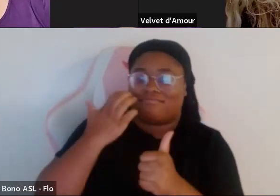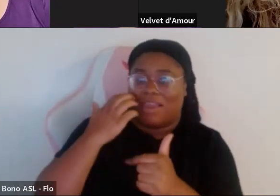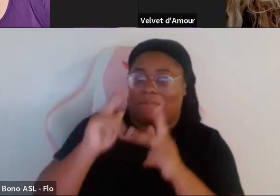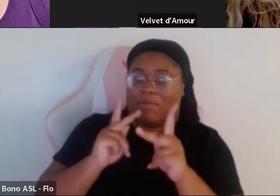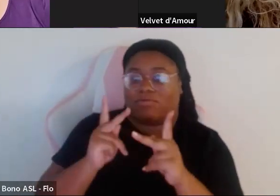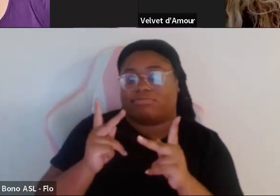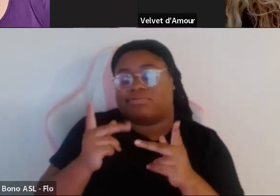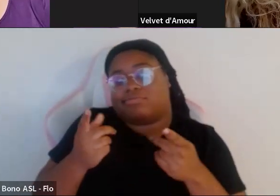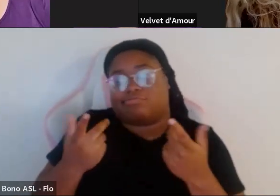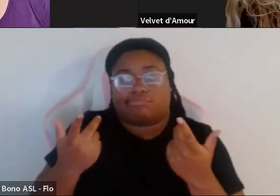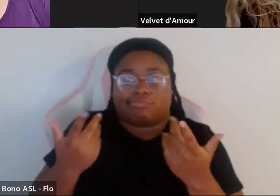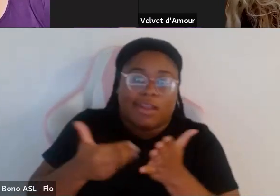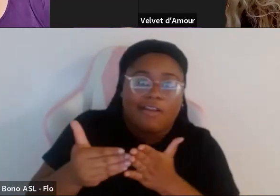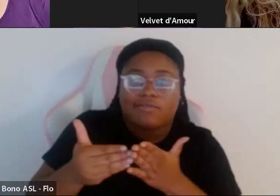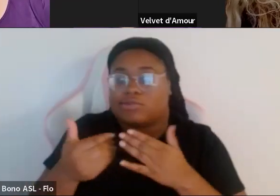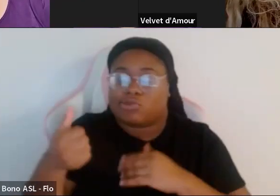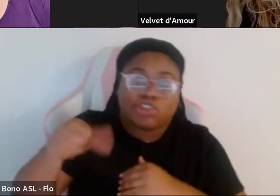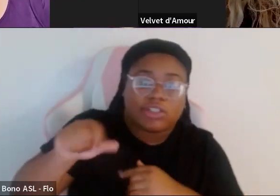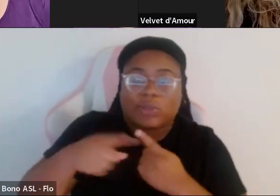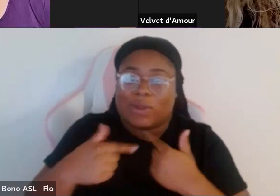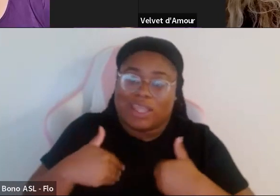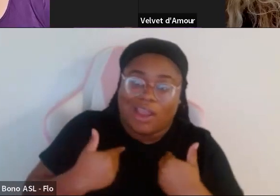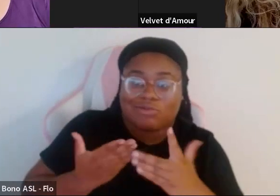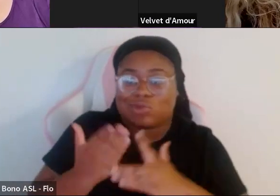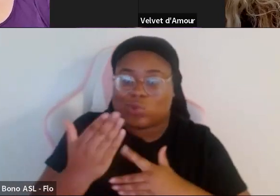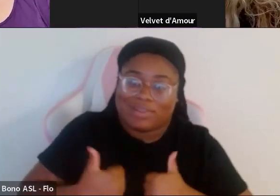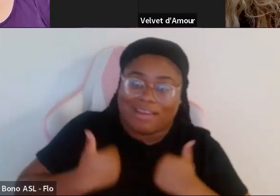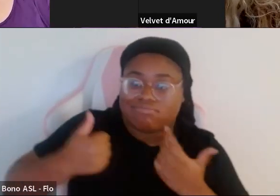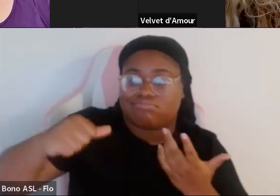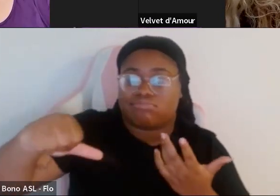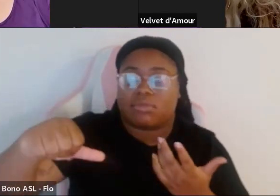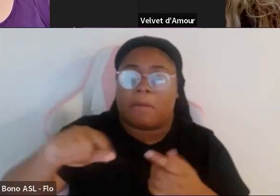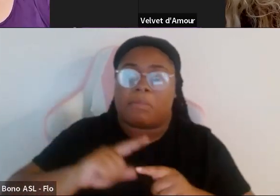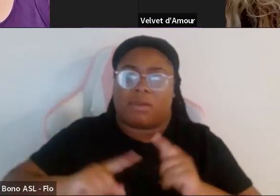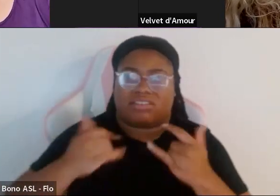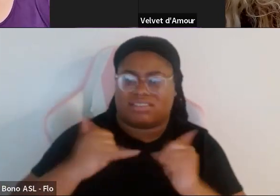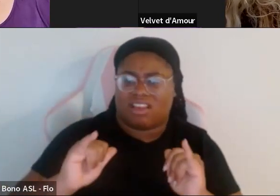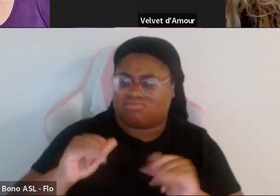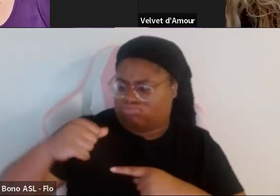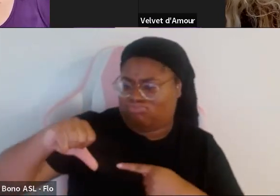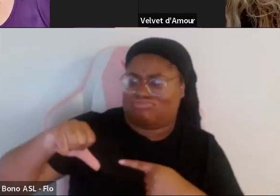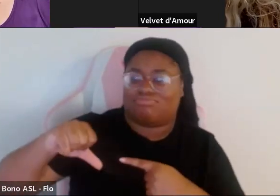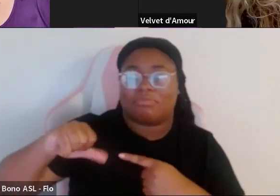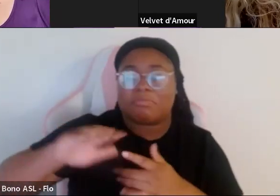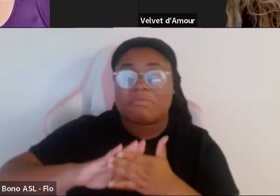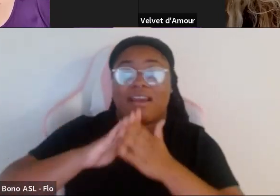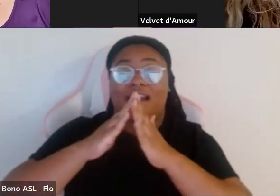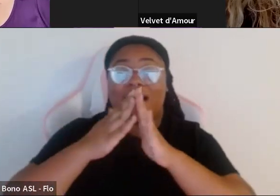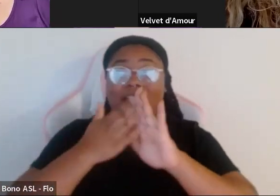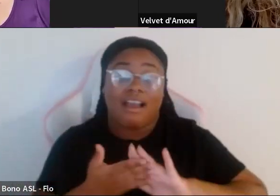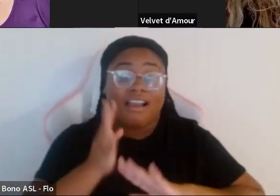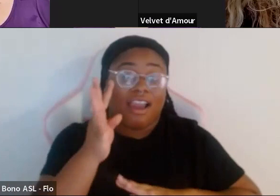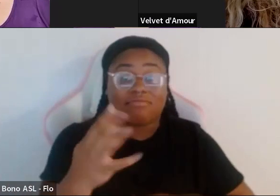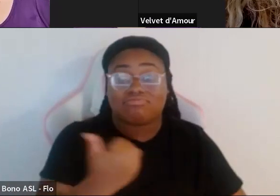know oftentimes are rejected when we're younger and throughout life and and we've taken that rejection and we have created